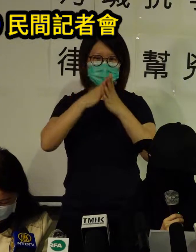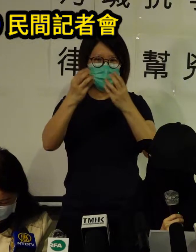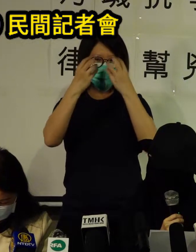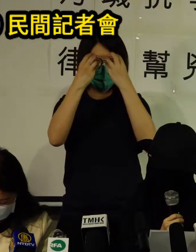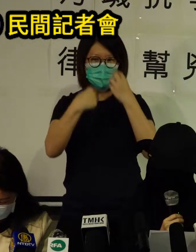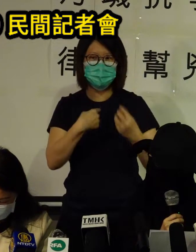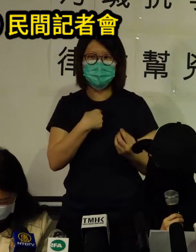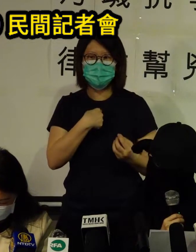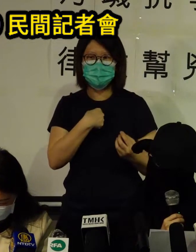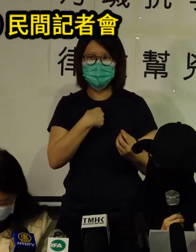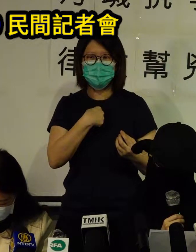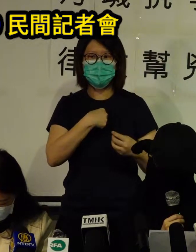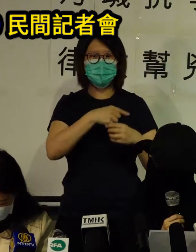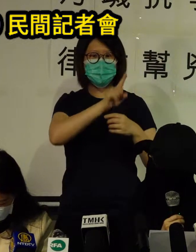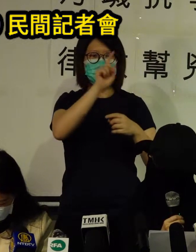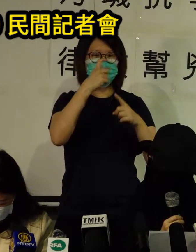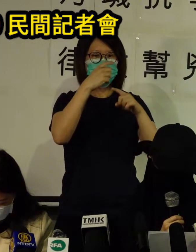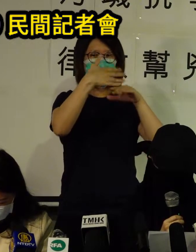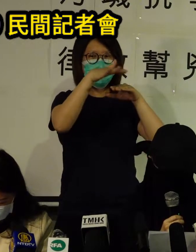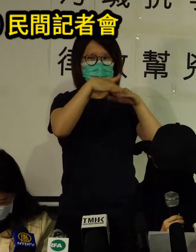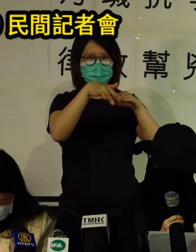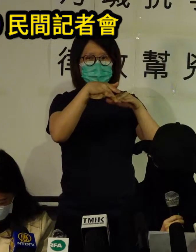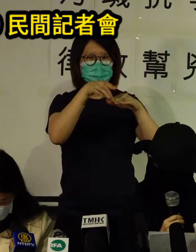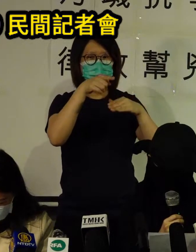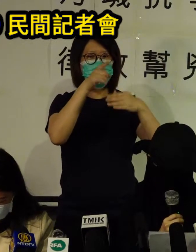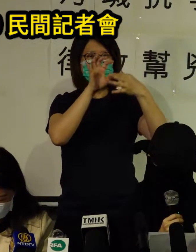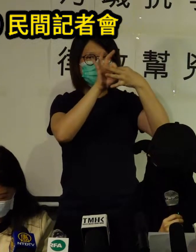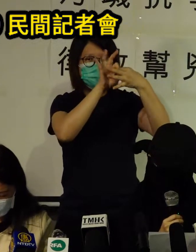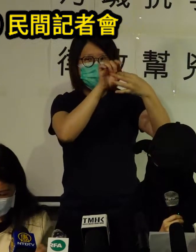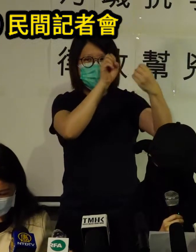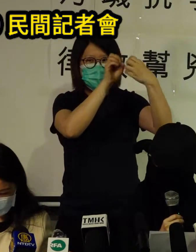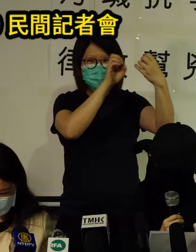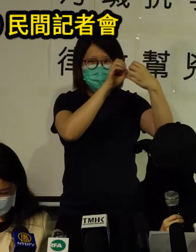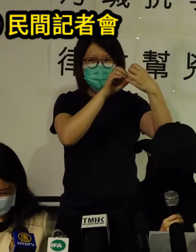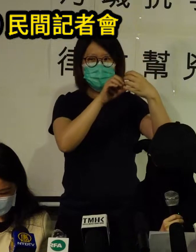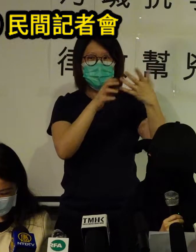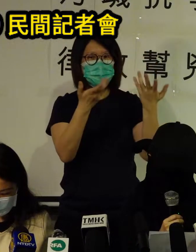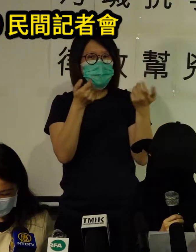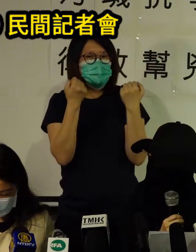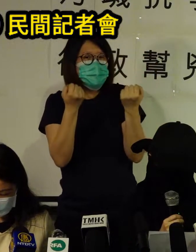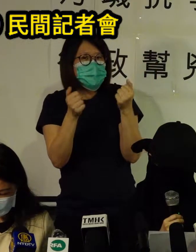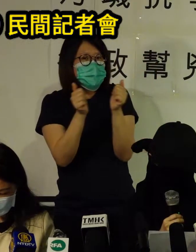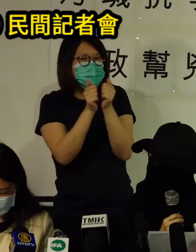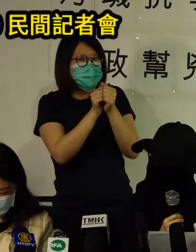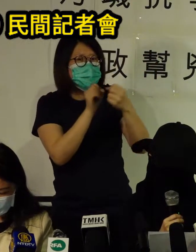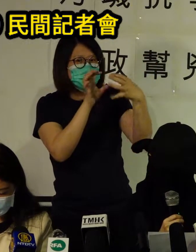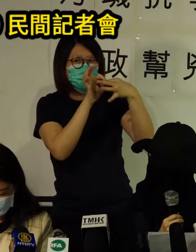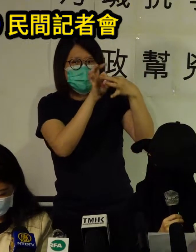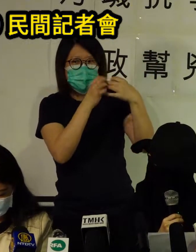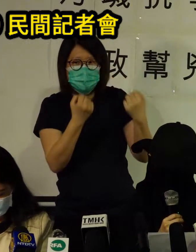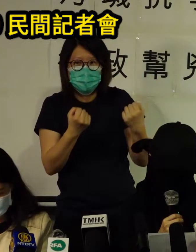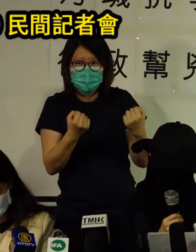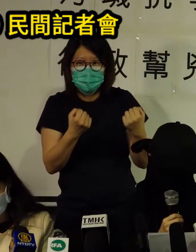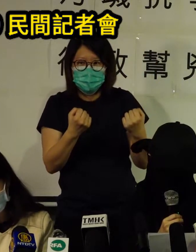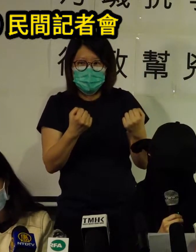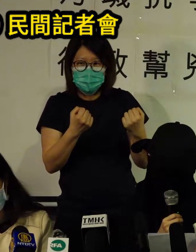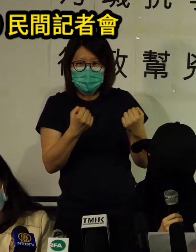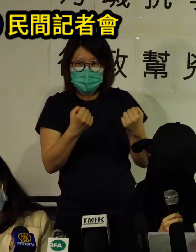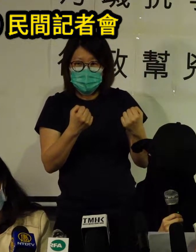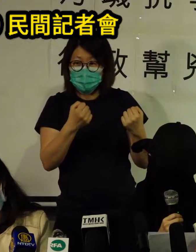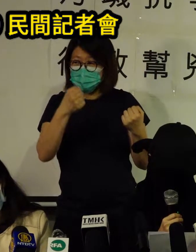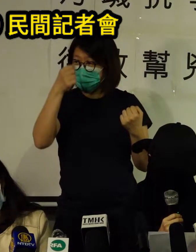itarian state north of the river we have fought away the enactment of article 23 once